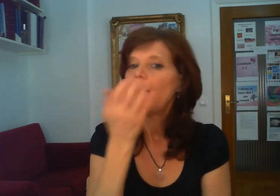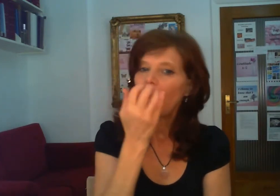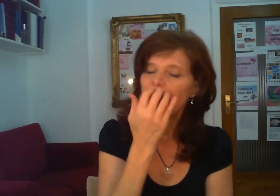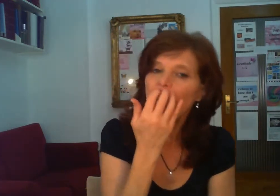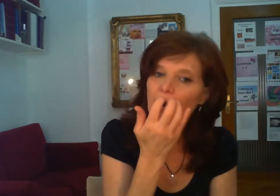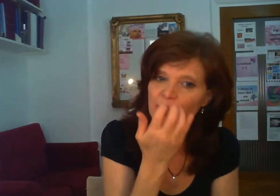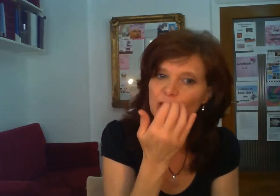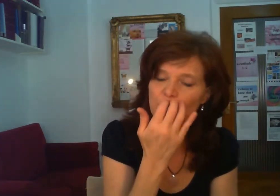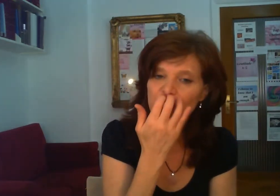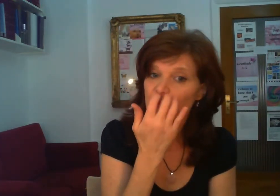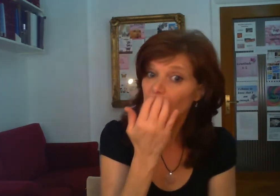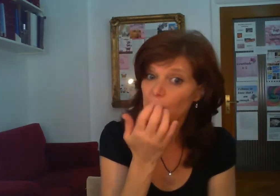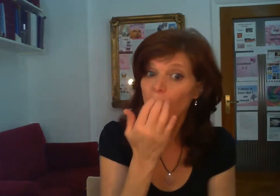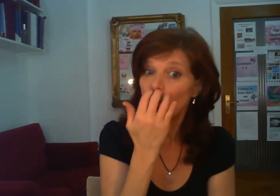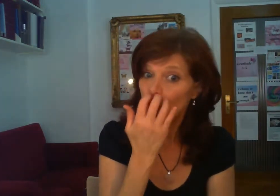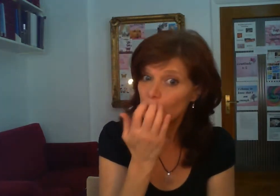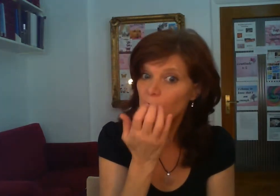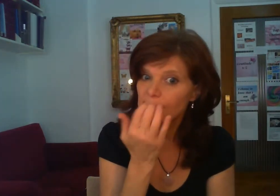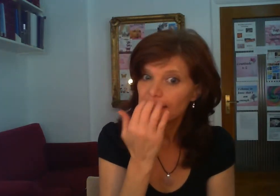and i choose to become a good master